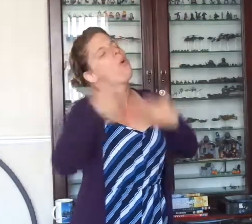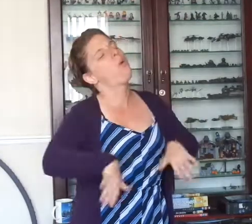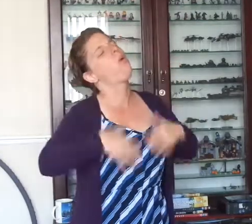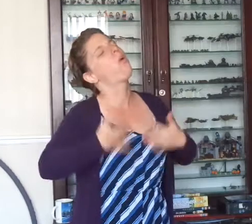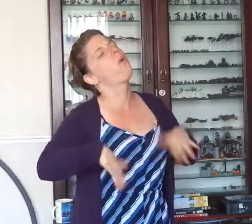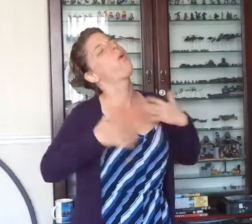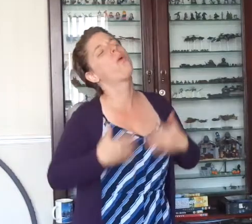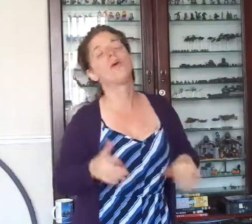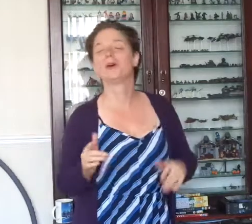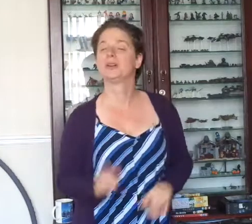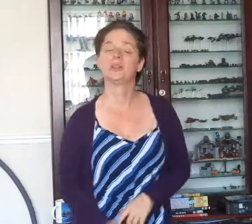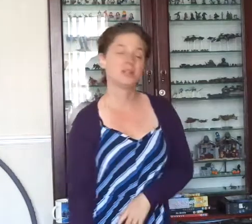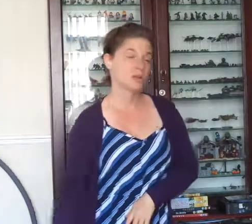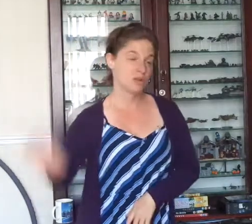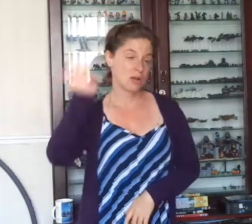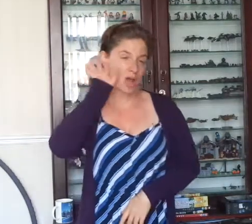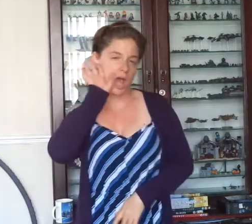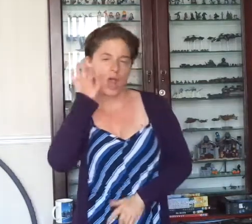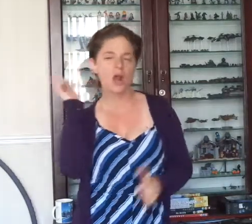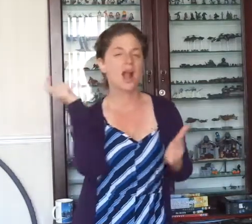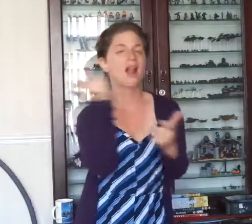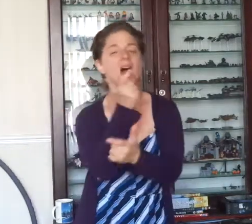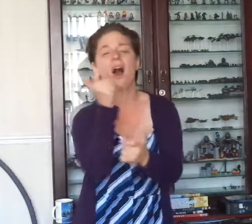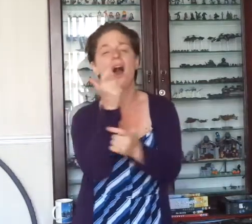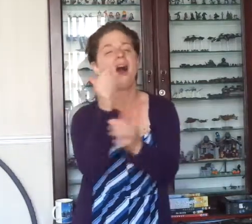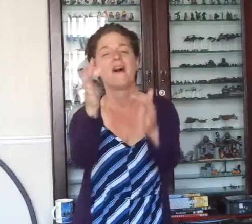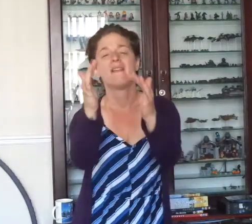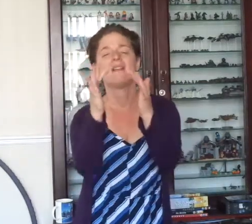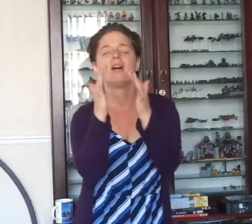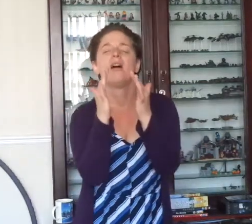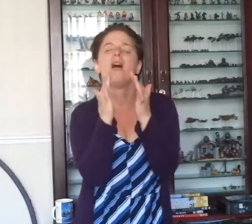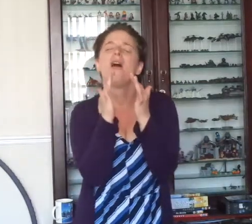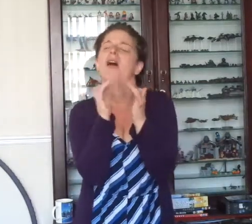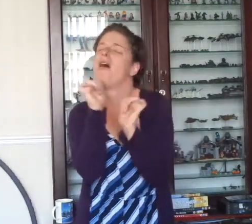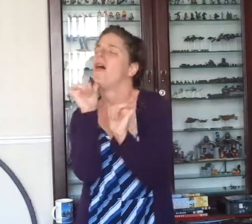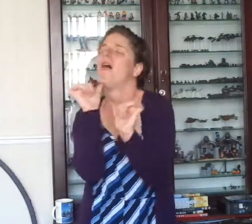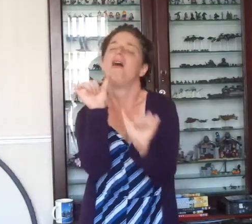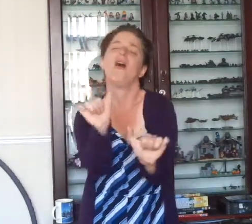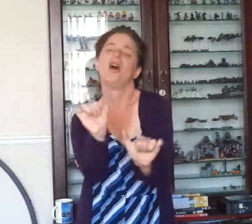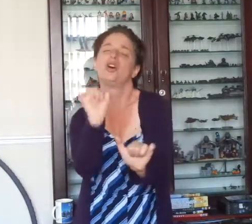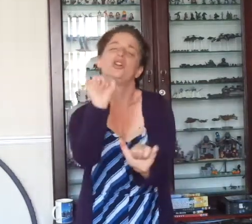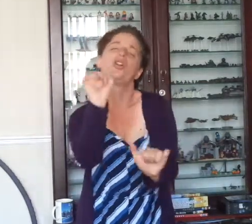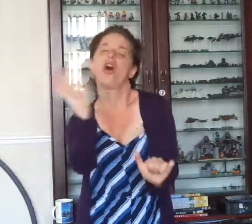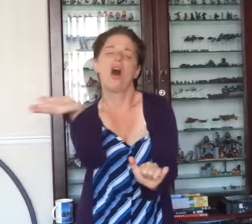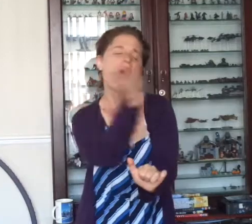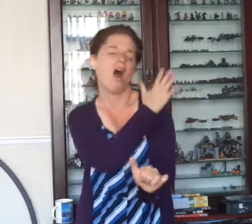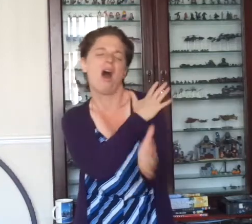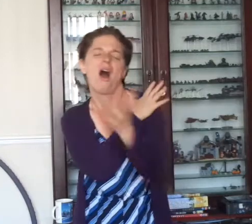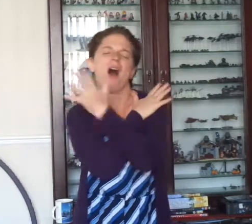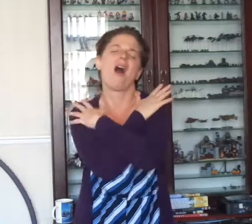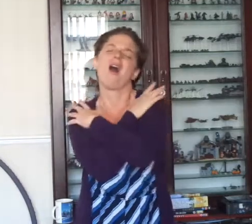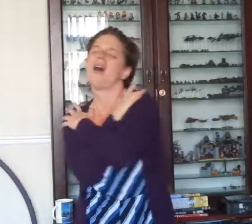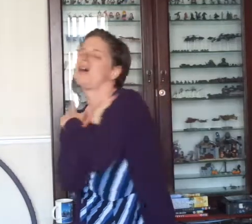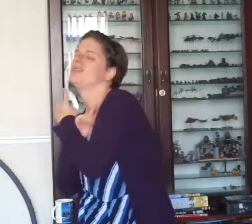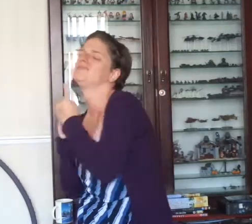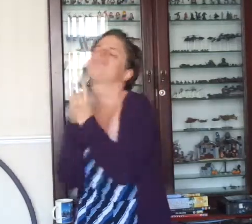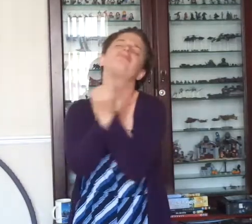let me die in your arms. Let me lay